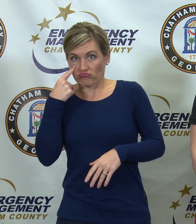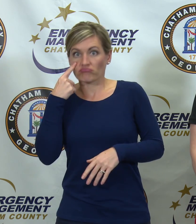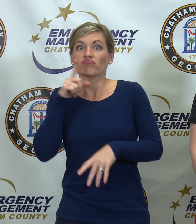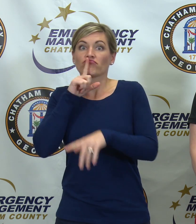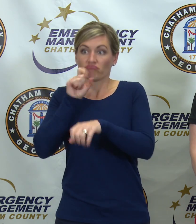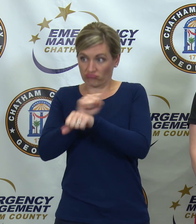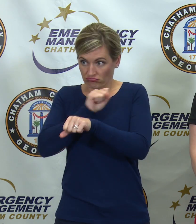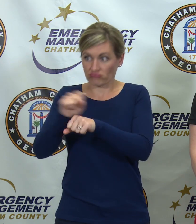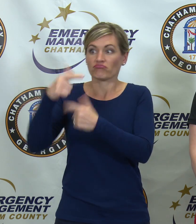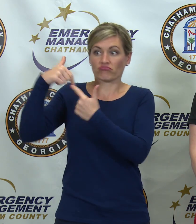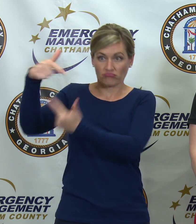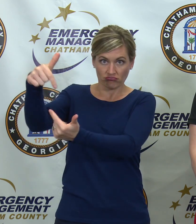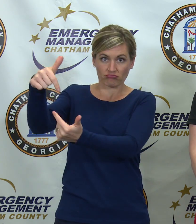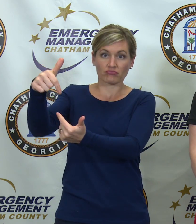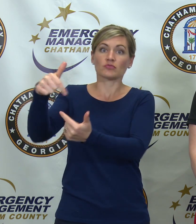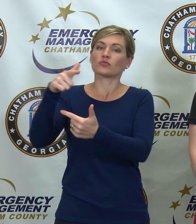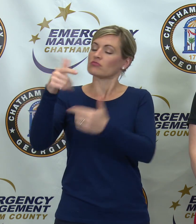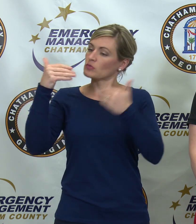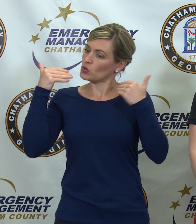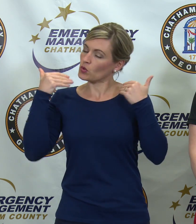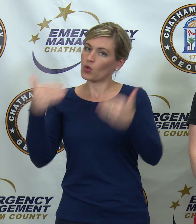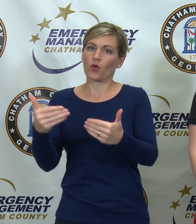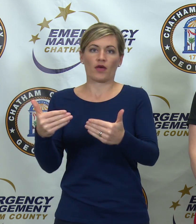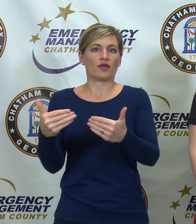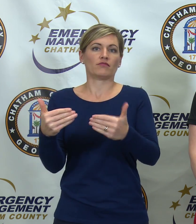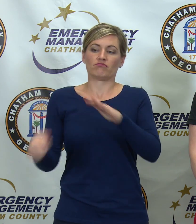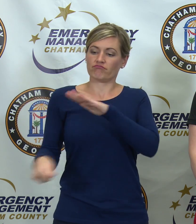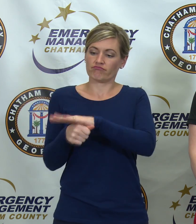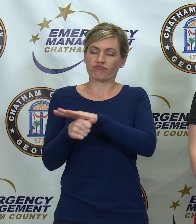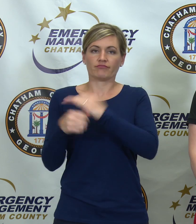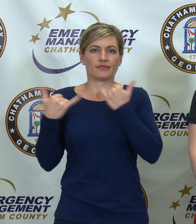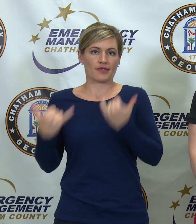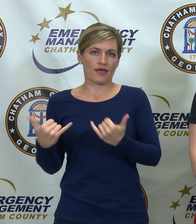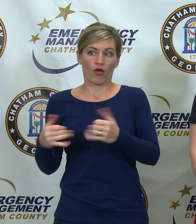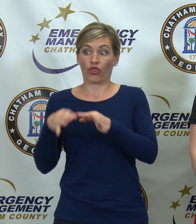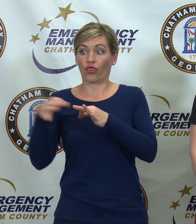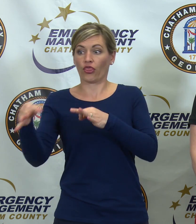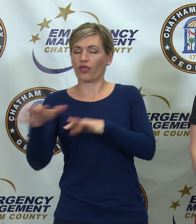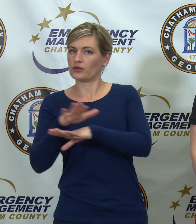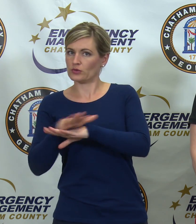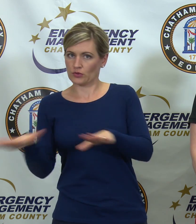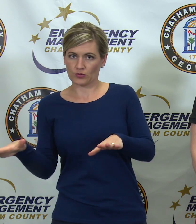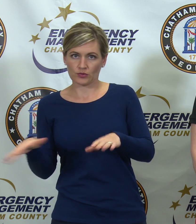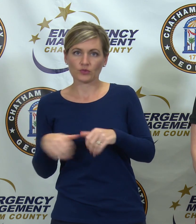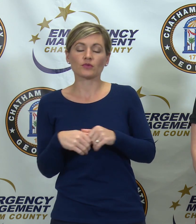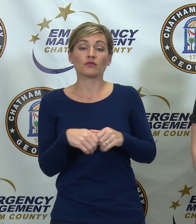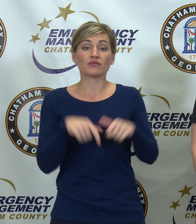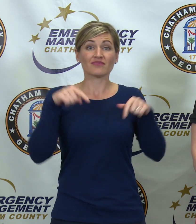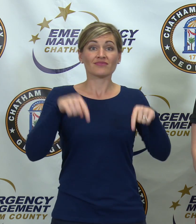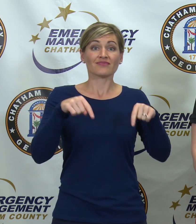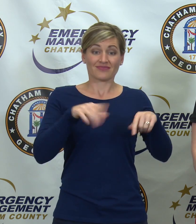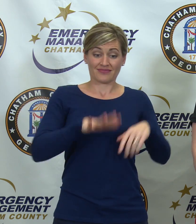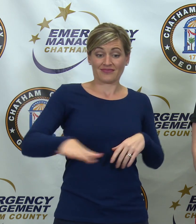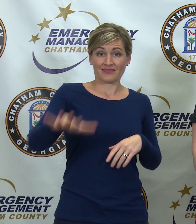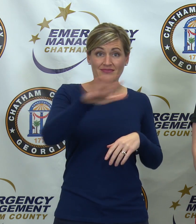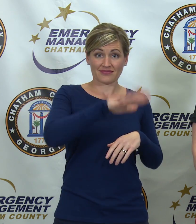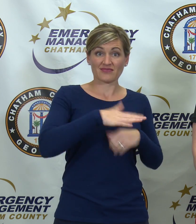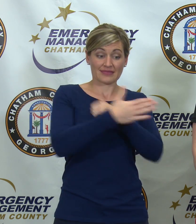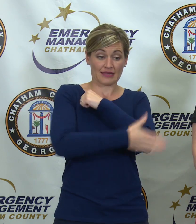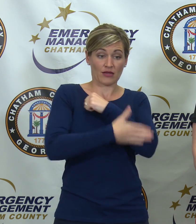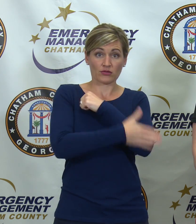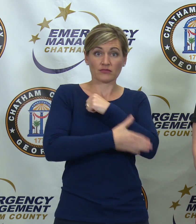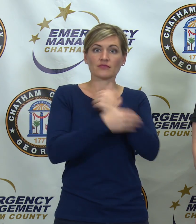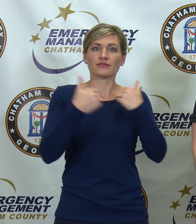is issued, you should take shelter immediately. In Chatham County, we have 62 outdoor